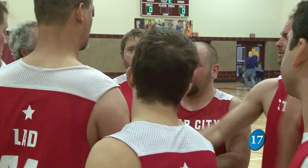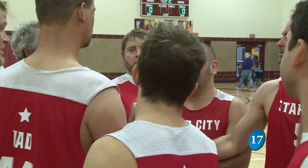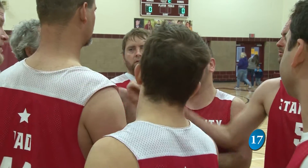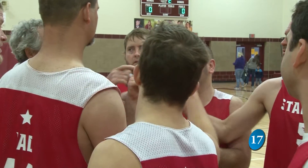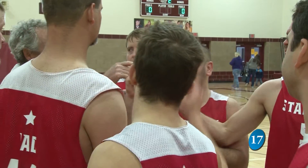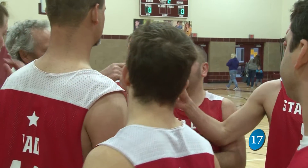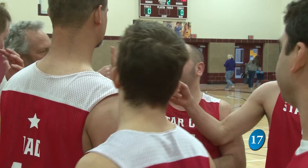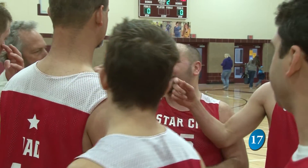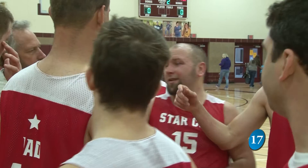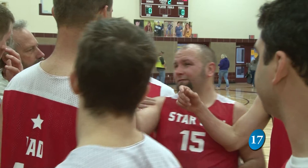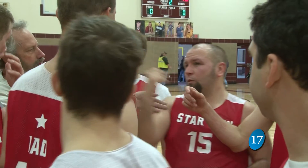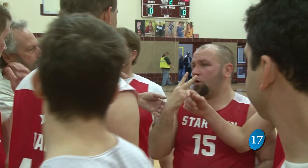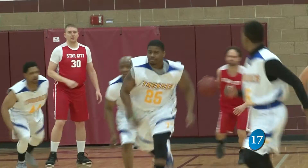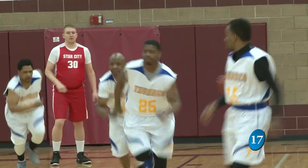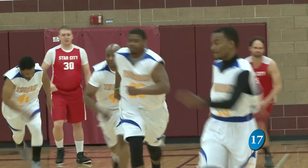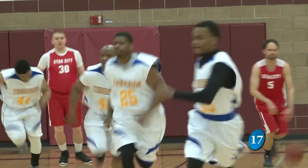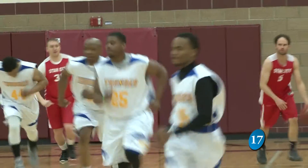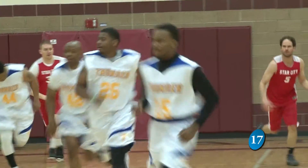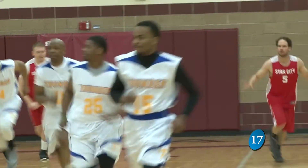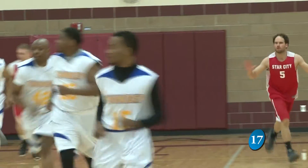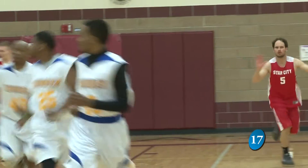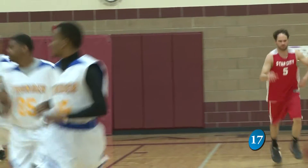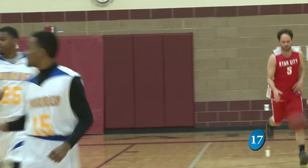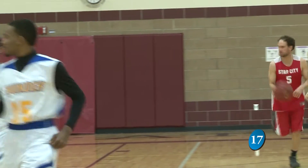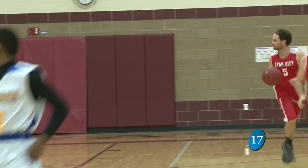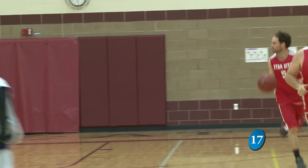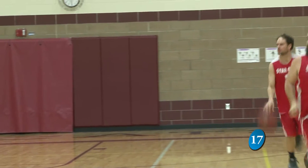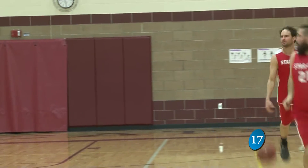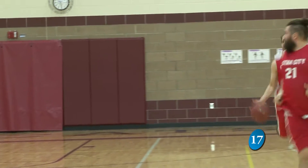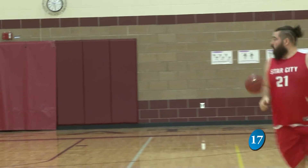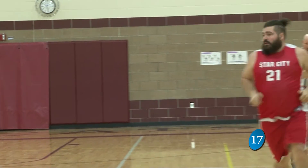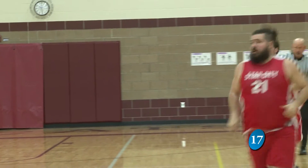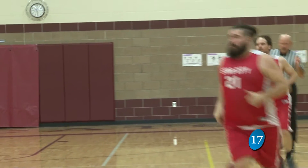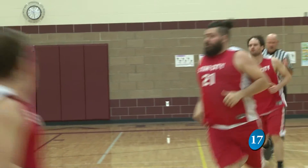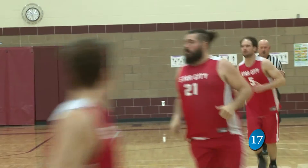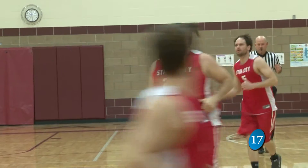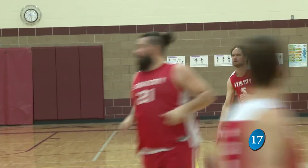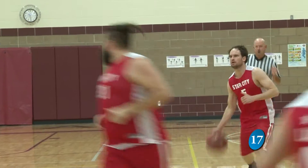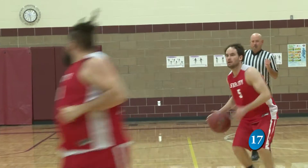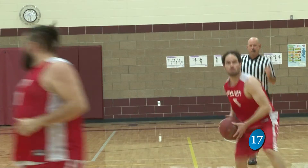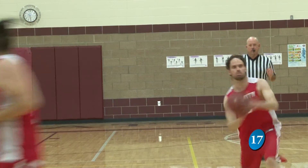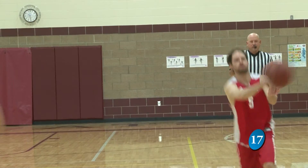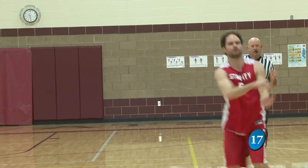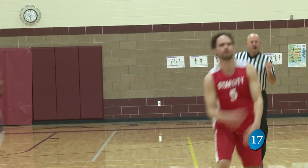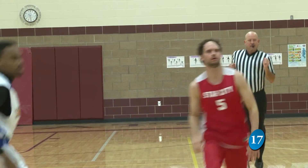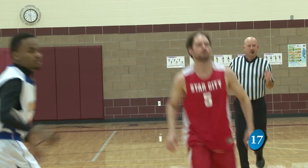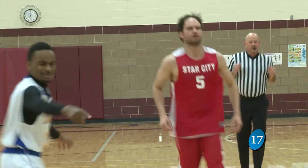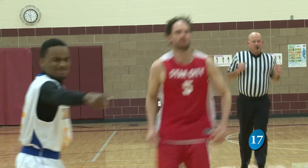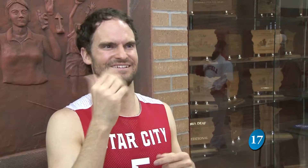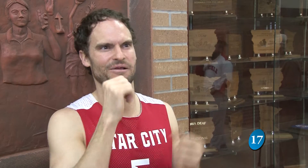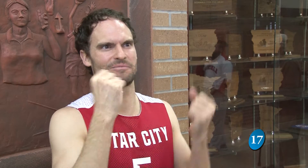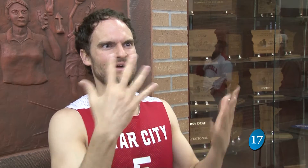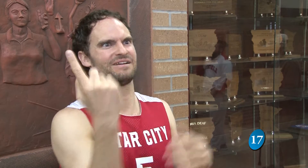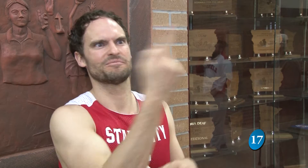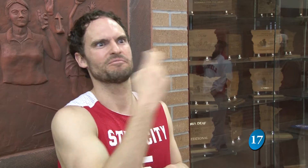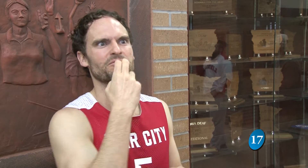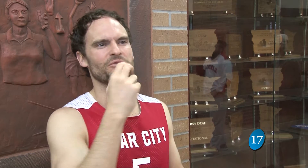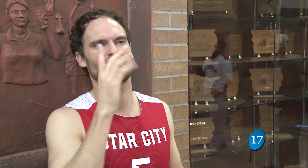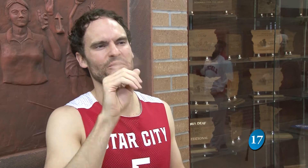The competition is fierce, but so too is the unspoken relationship with everyone involved. You have people that come in that you know are willing to learn